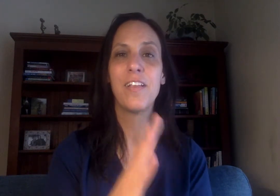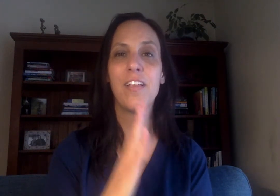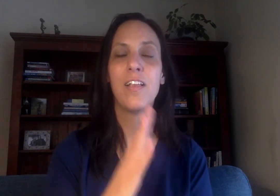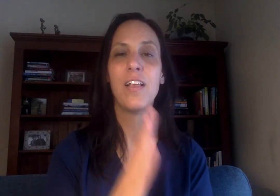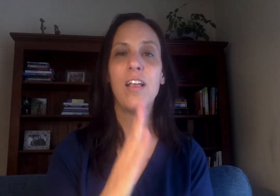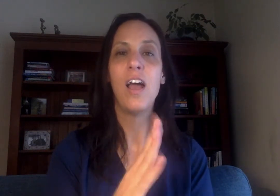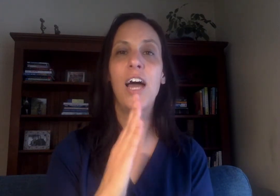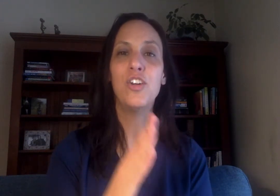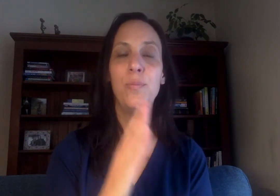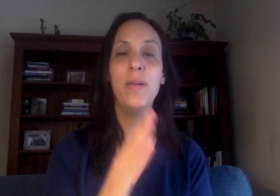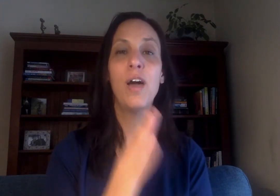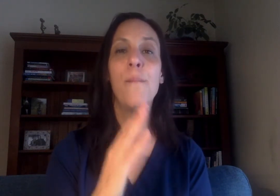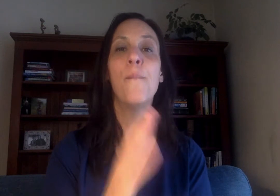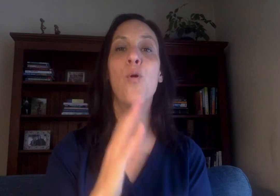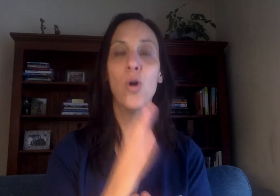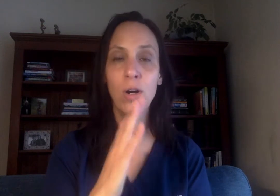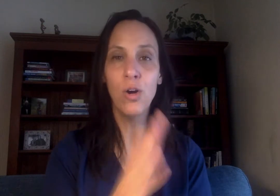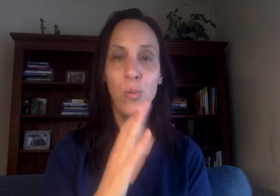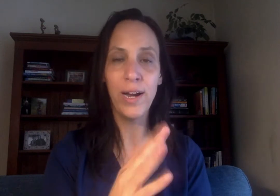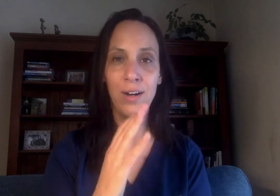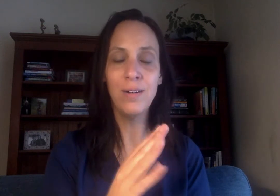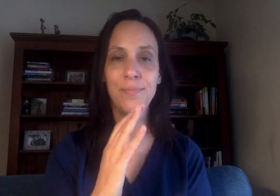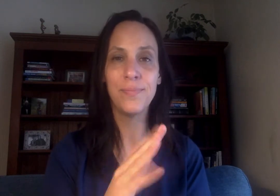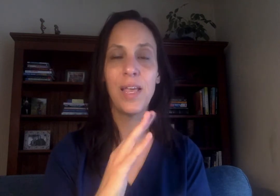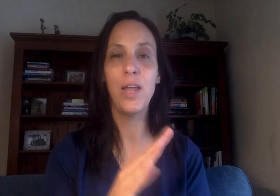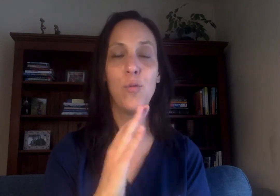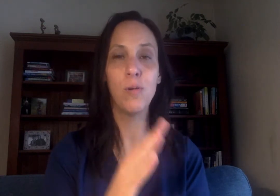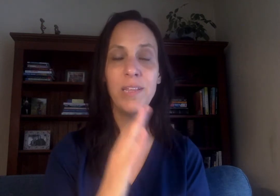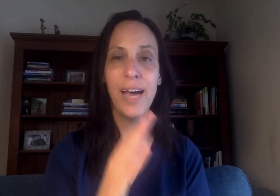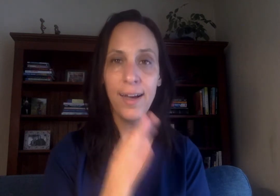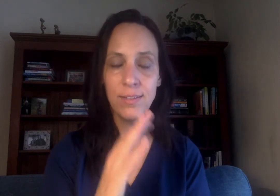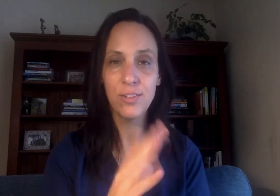I could become more aware and more relaxed